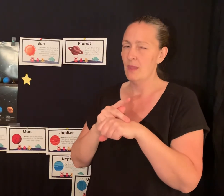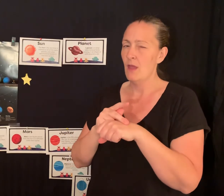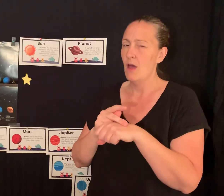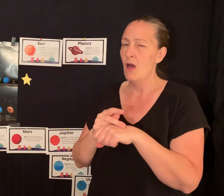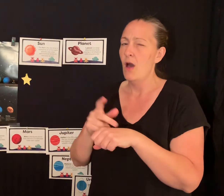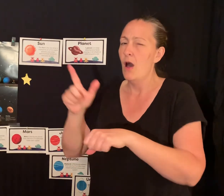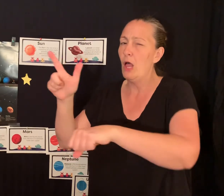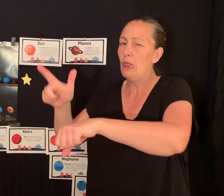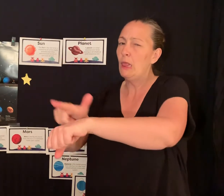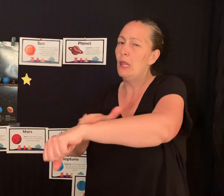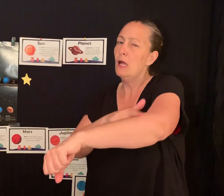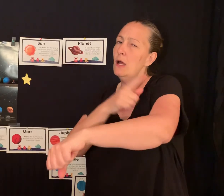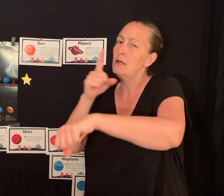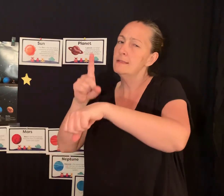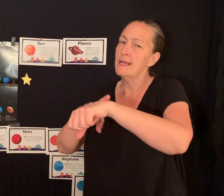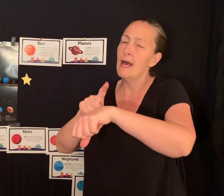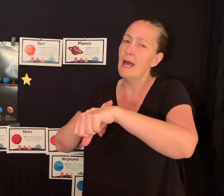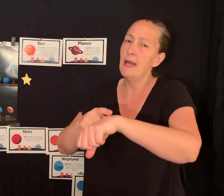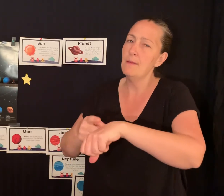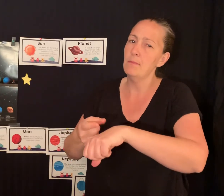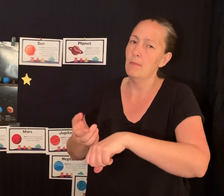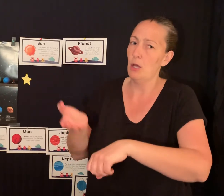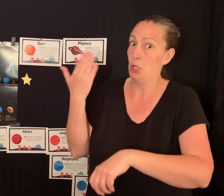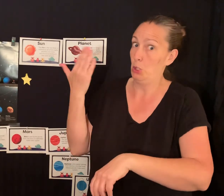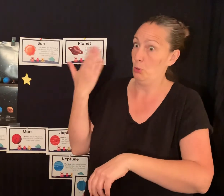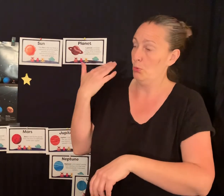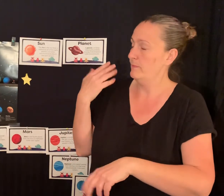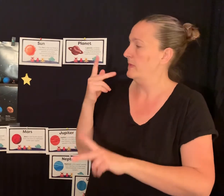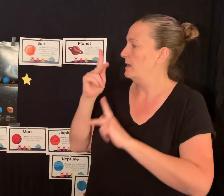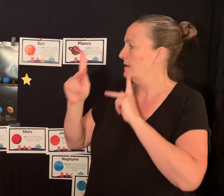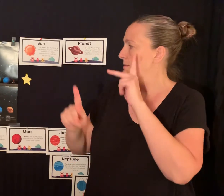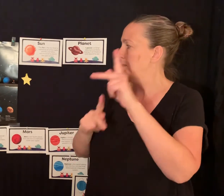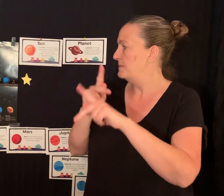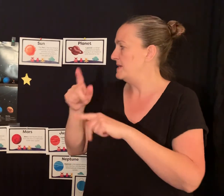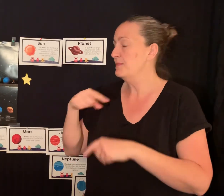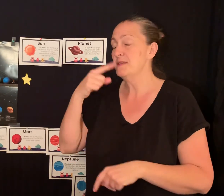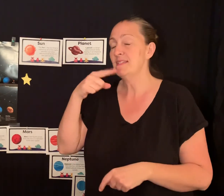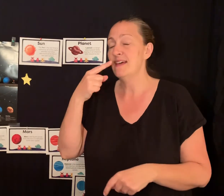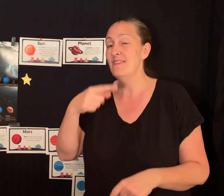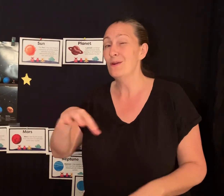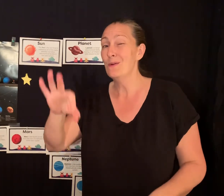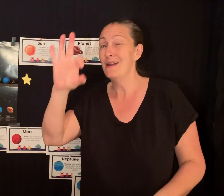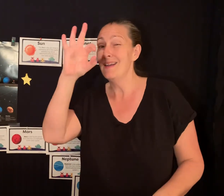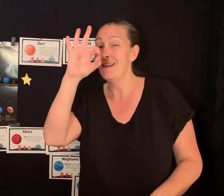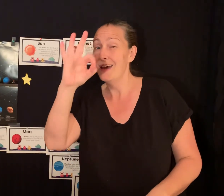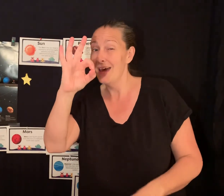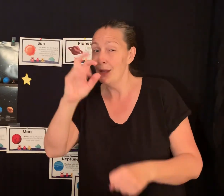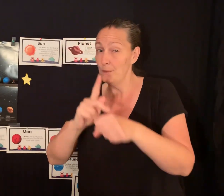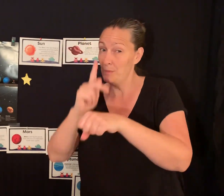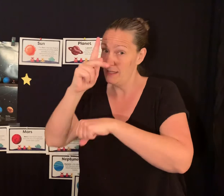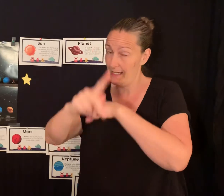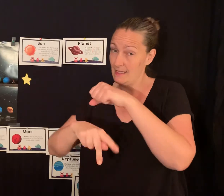A long time ago, people said there were nine planets.